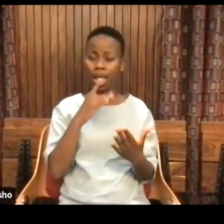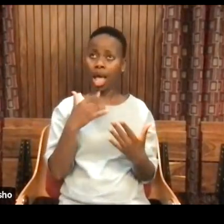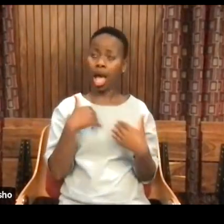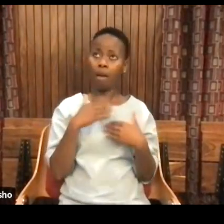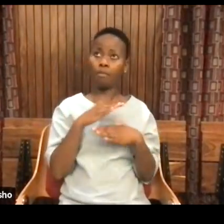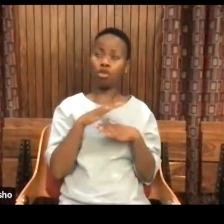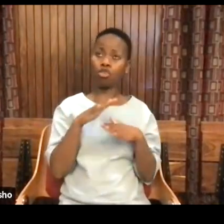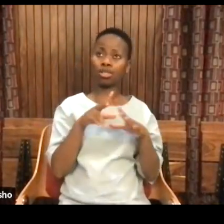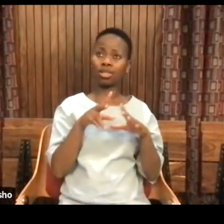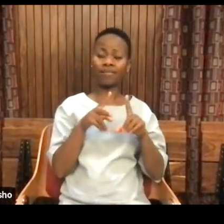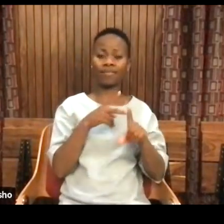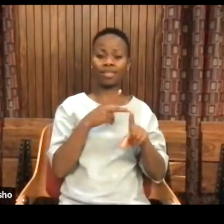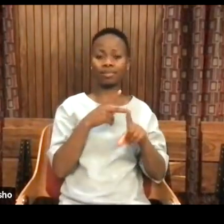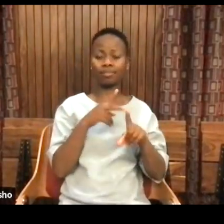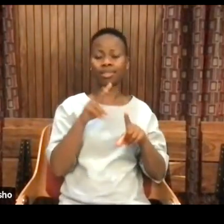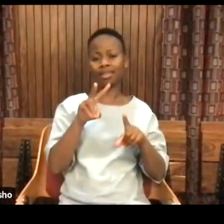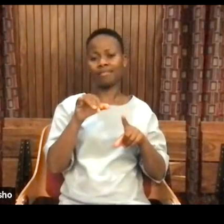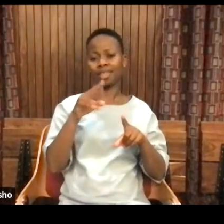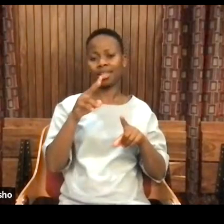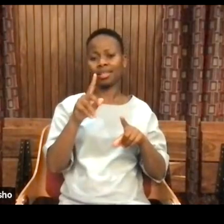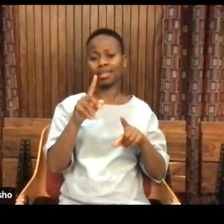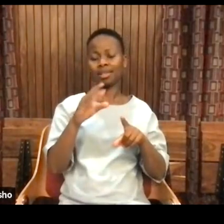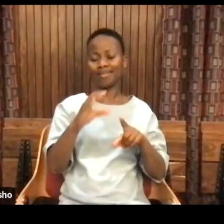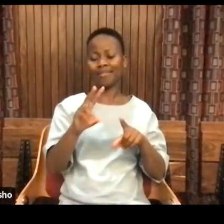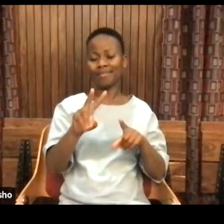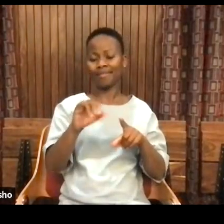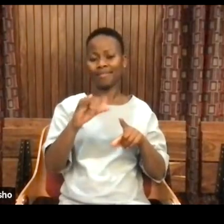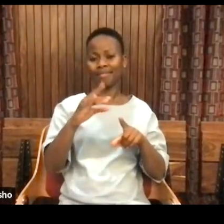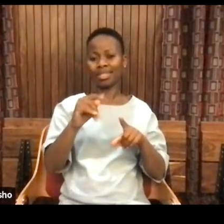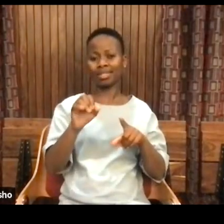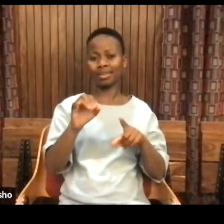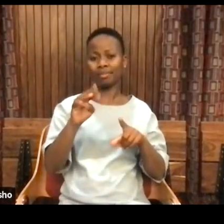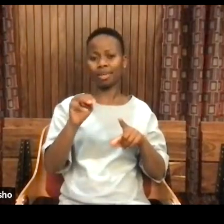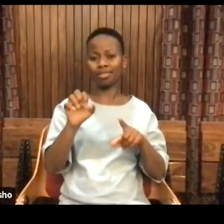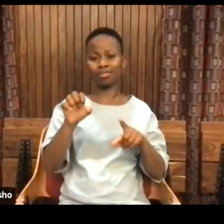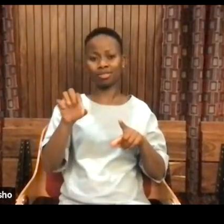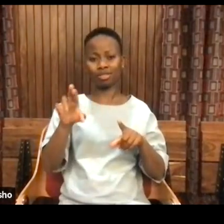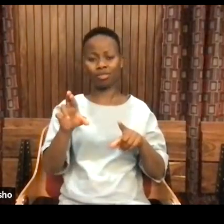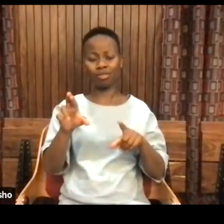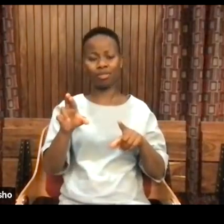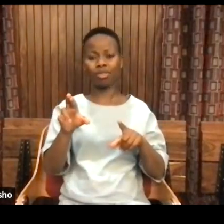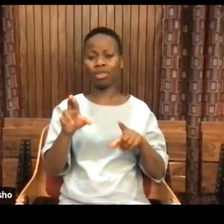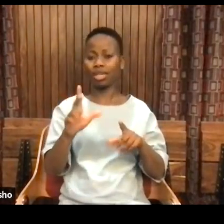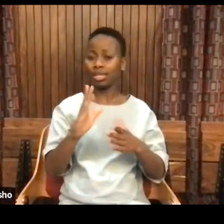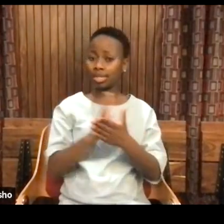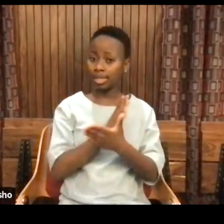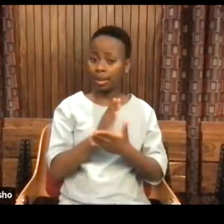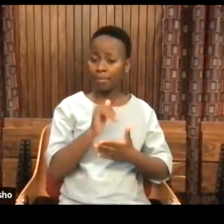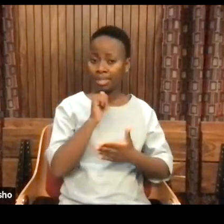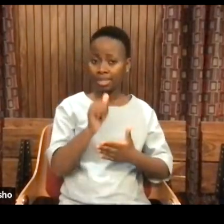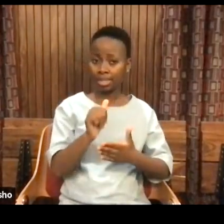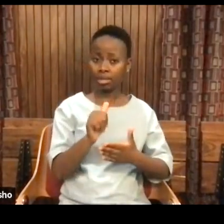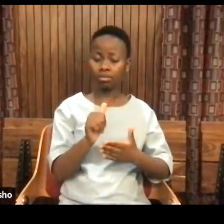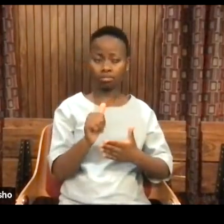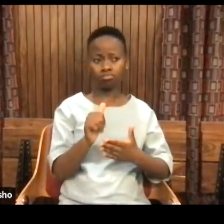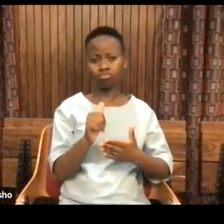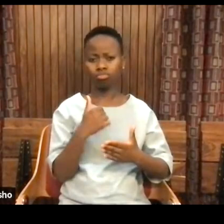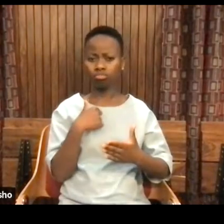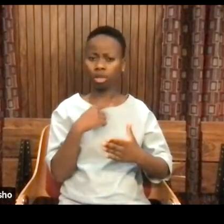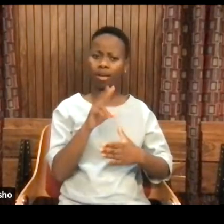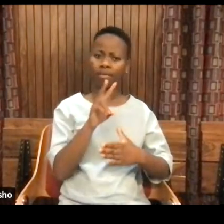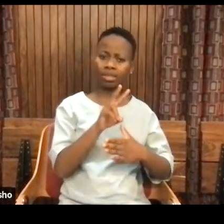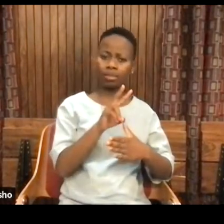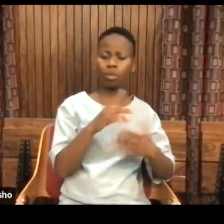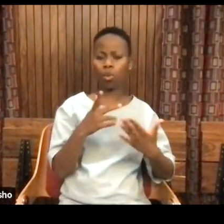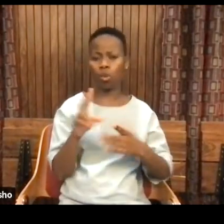victimizer. And we have a world in which people, and people really do, the reason is I've had five decades of going